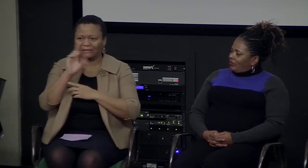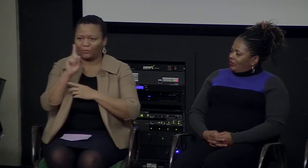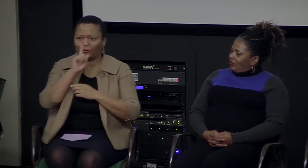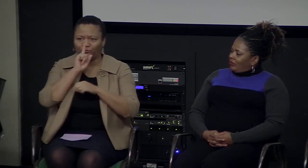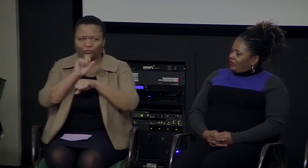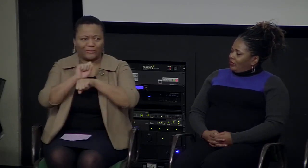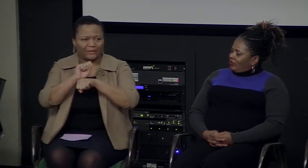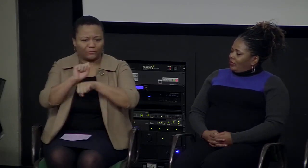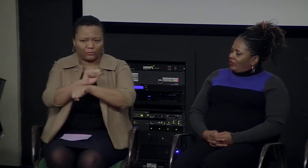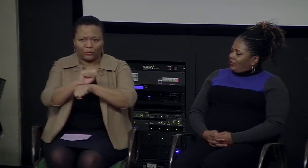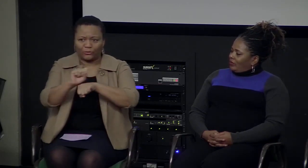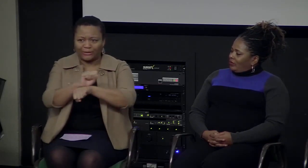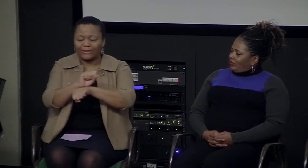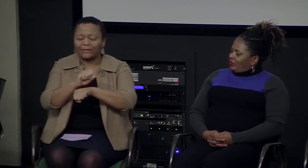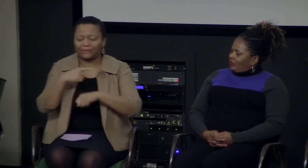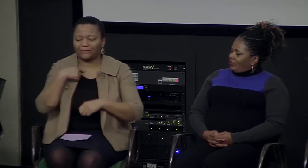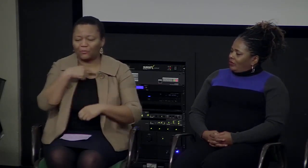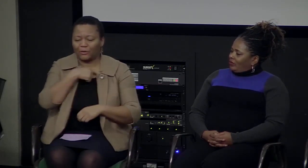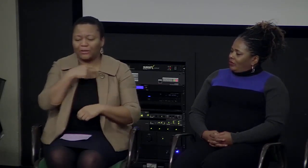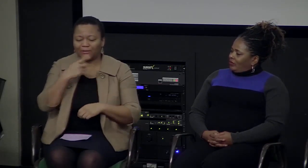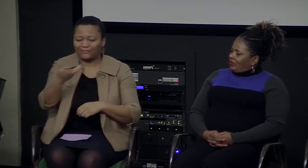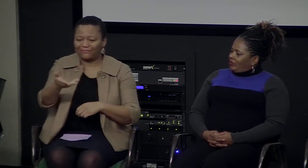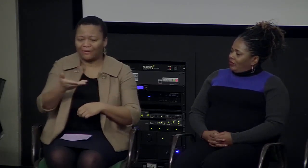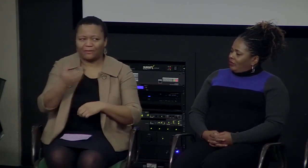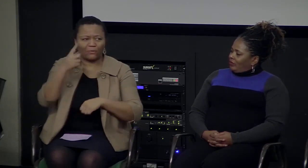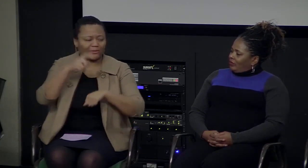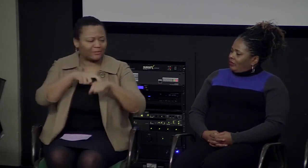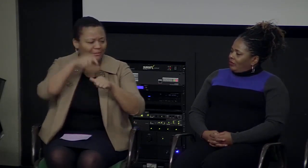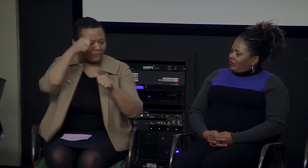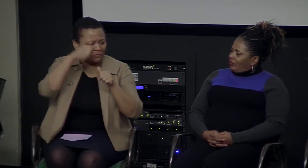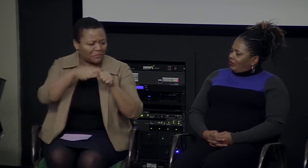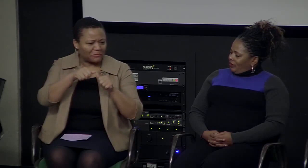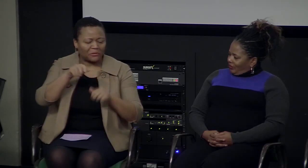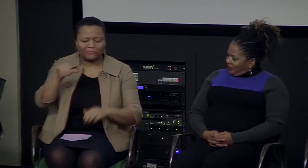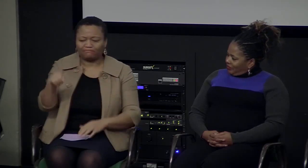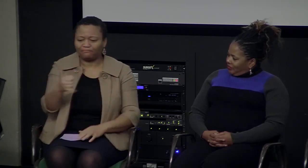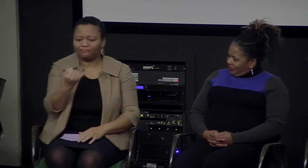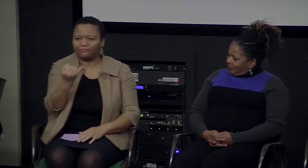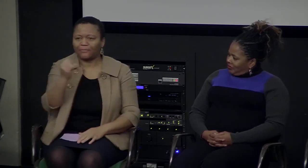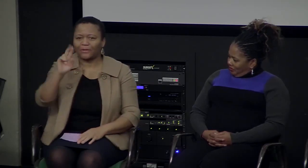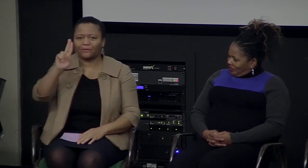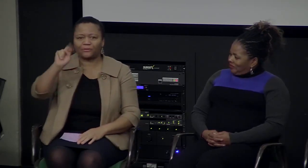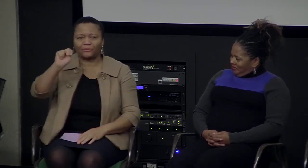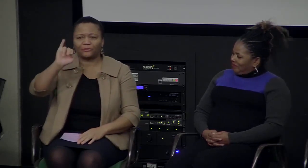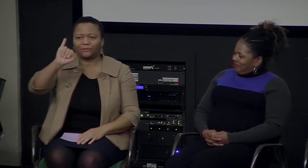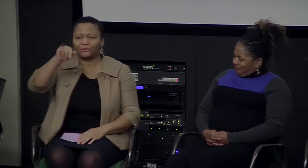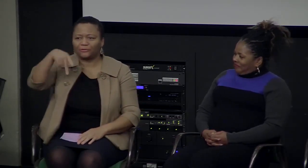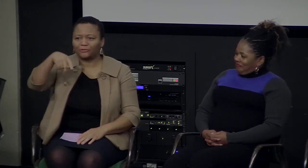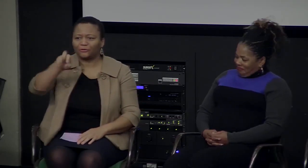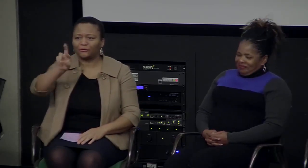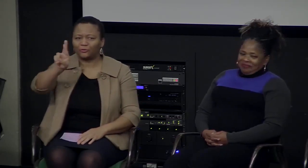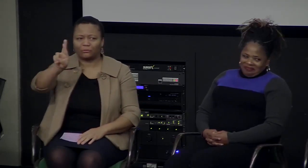in terms of their voicing abilities. But we looked to these people and we'd invite them in and I remember one person in particular,